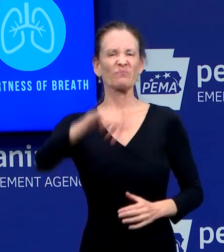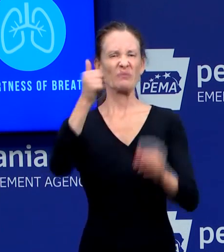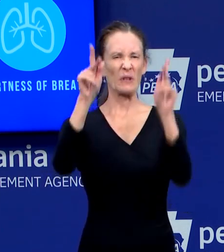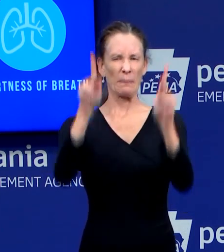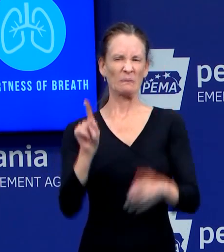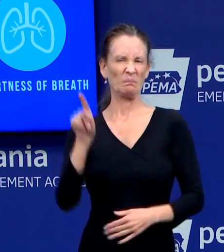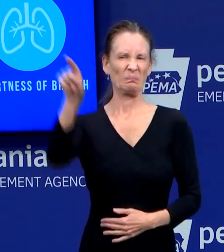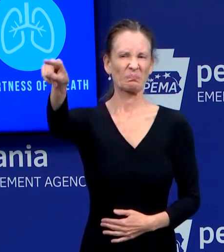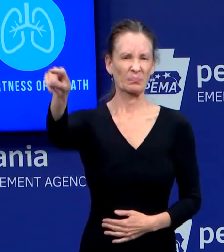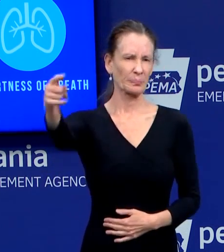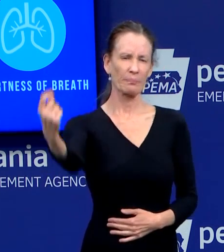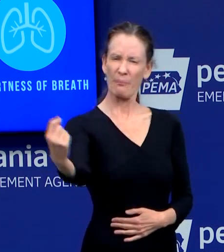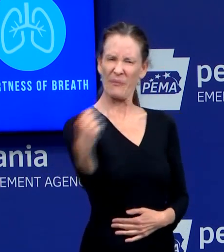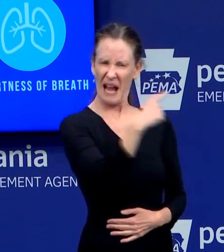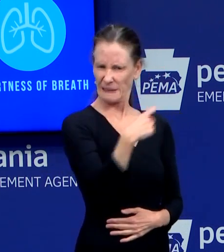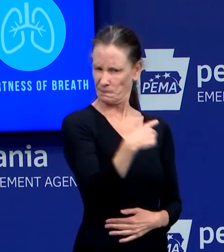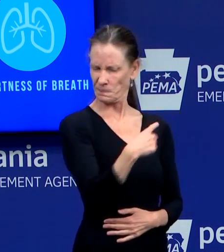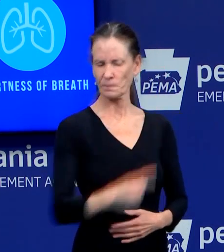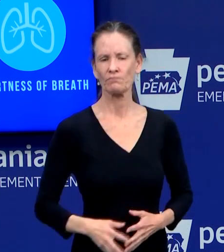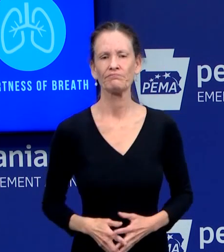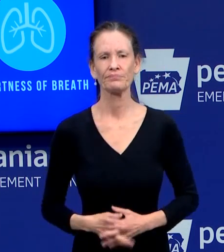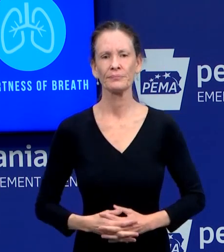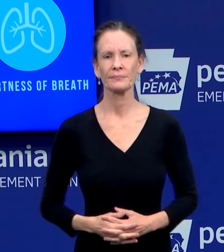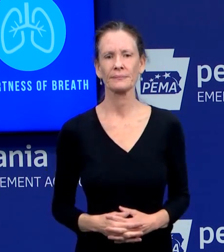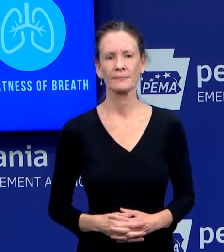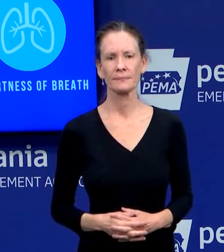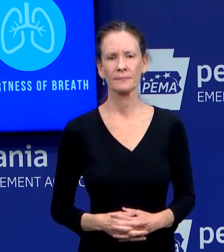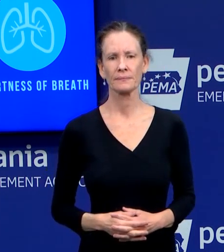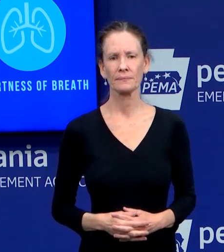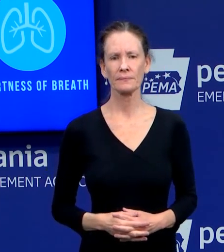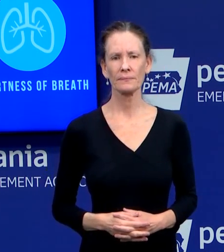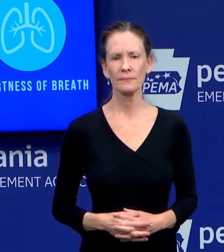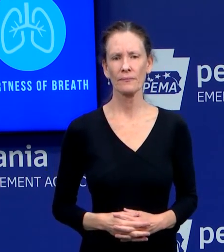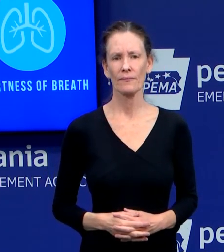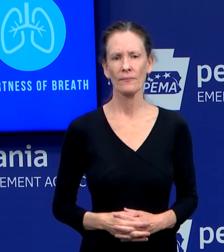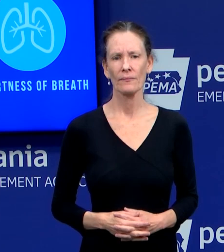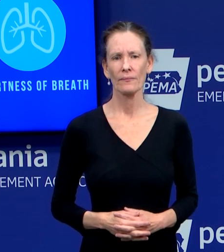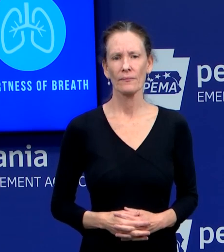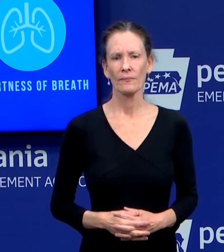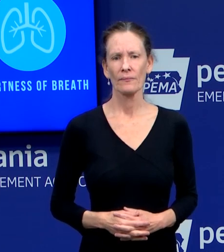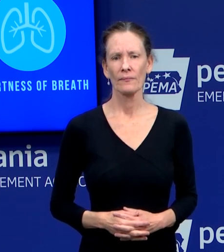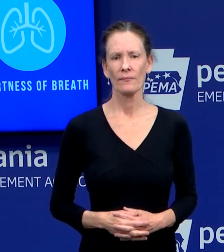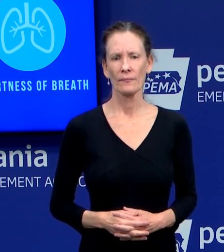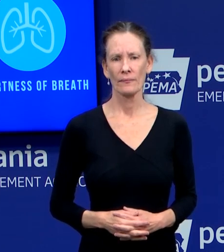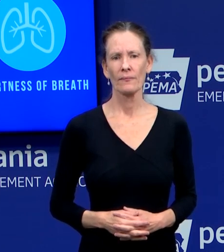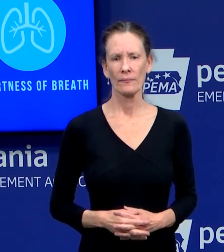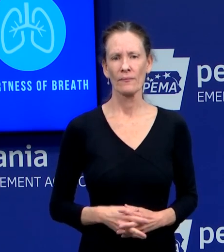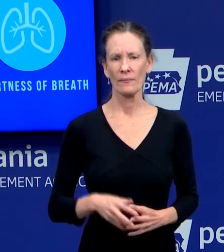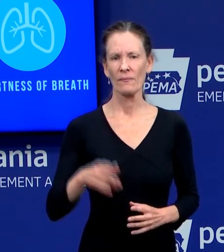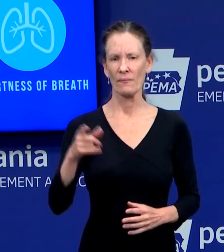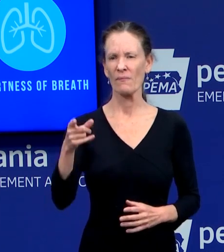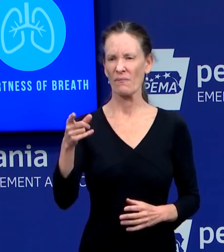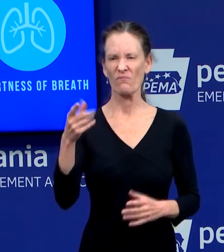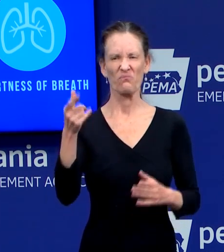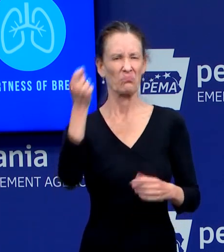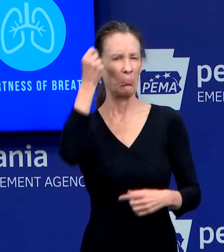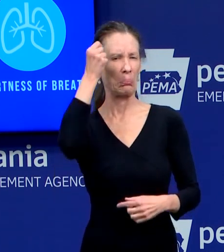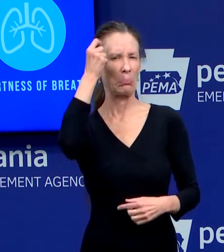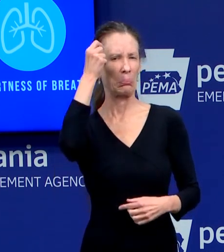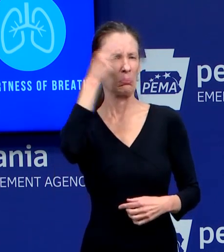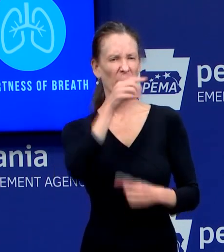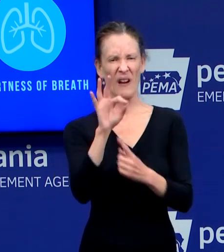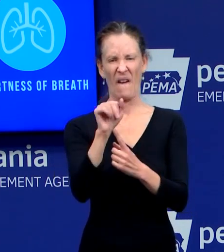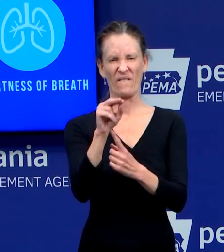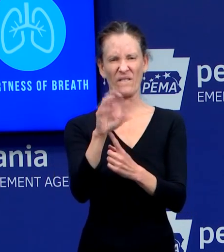I know you're aware of, um, like for example, Dr. Fossey now, I think, has clearly said there has been, we don't have